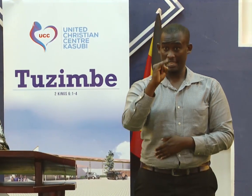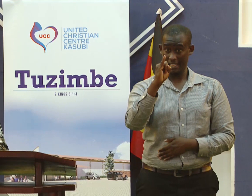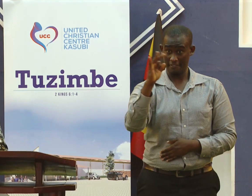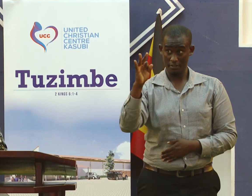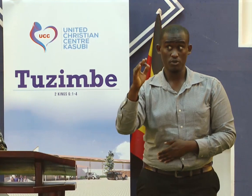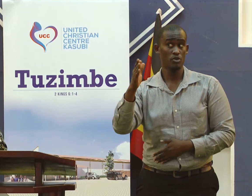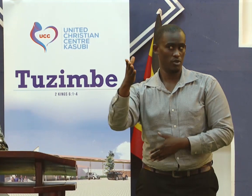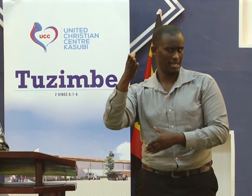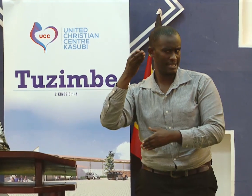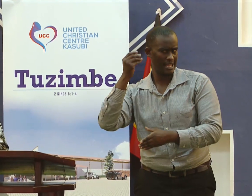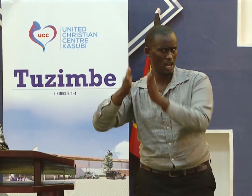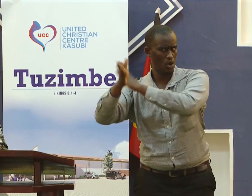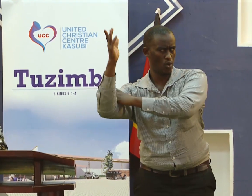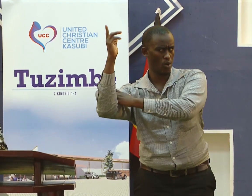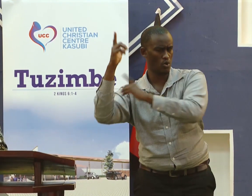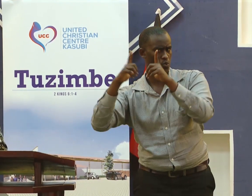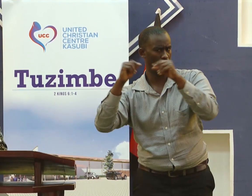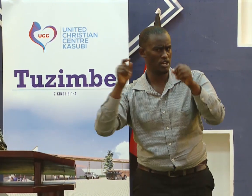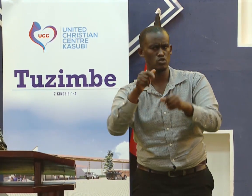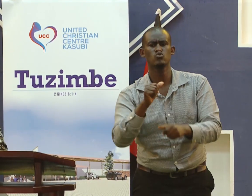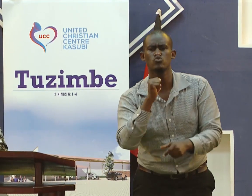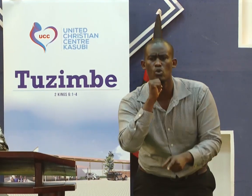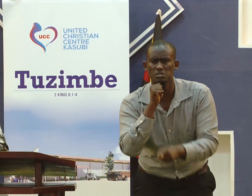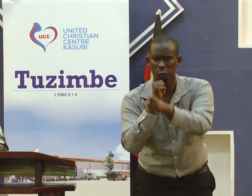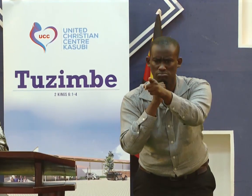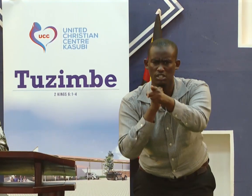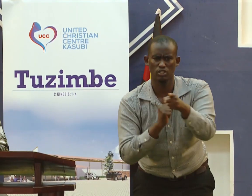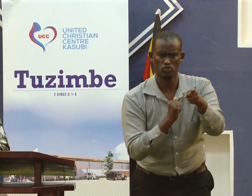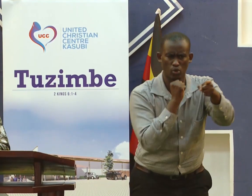Whenever you hear the Lord telling you, do not touch this.